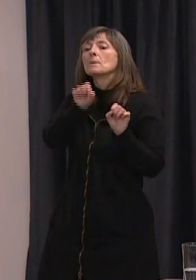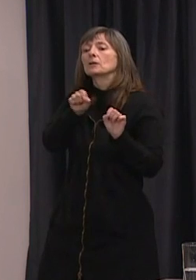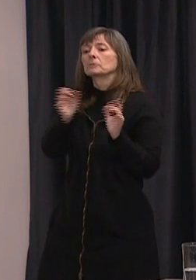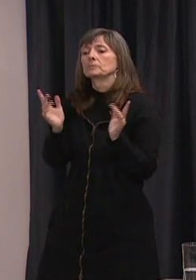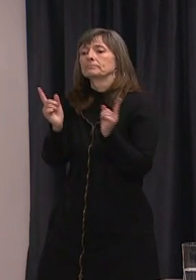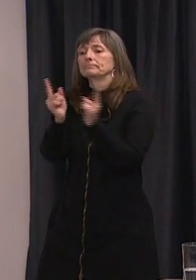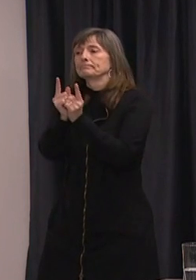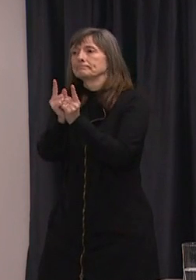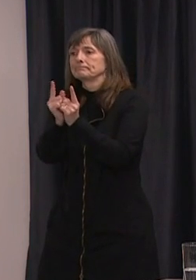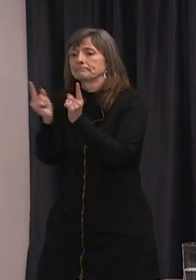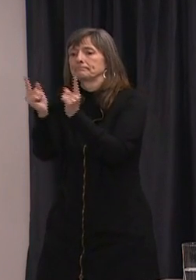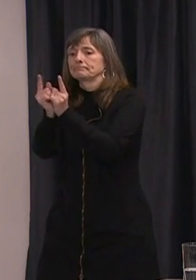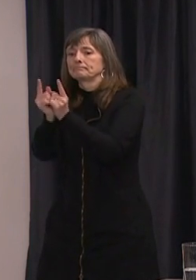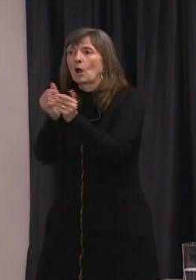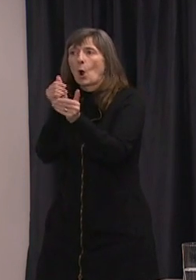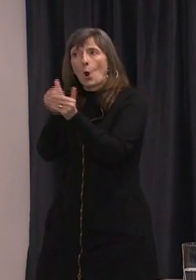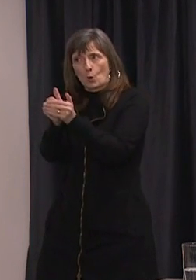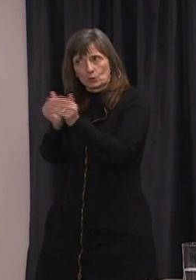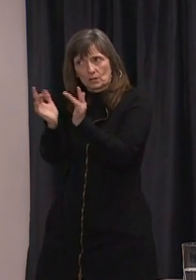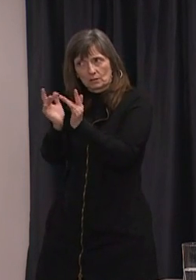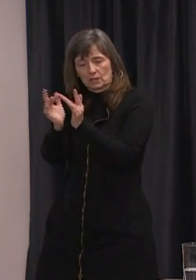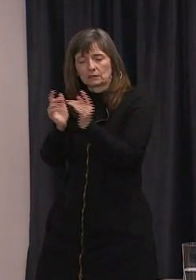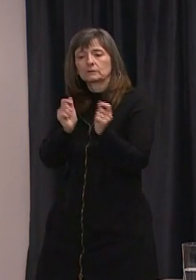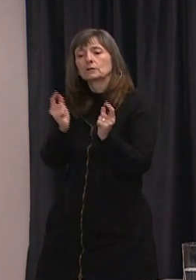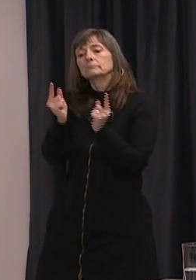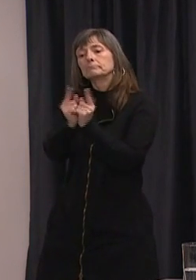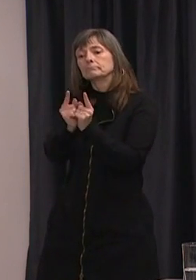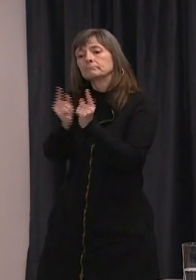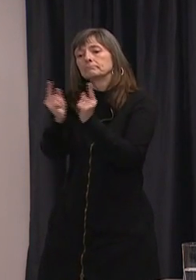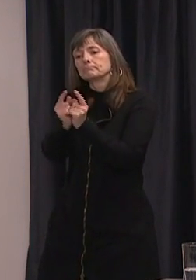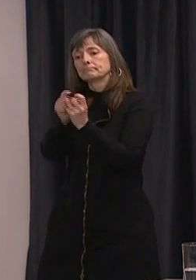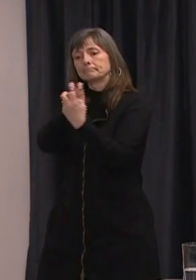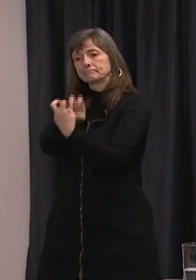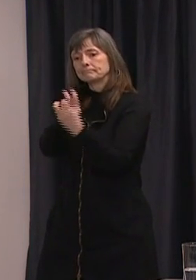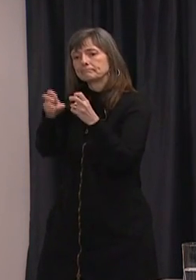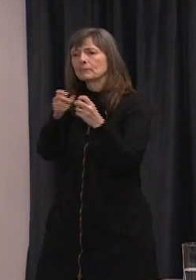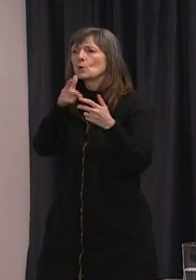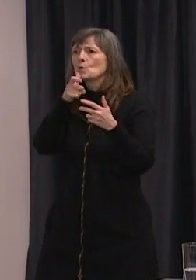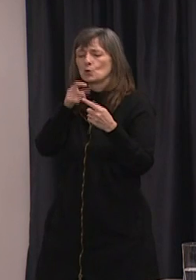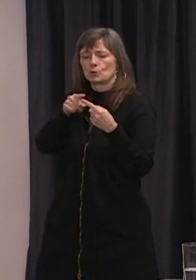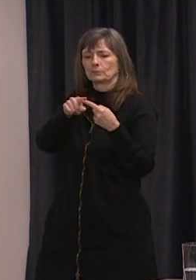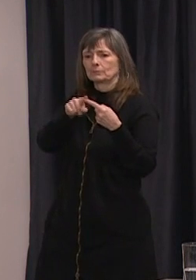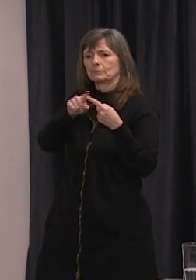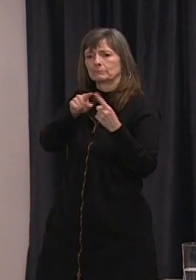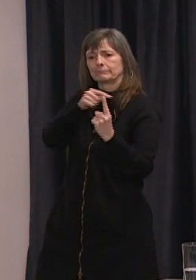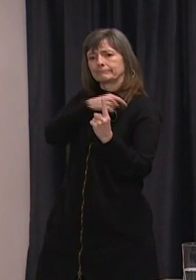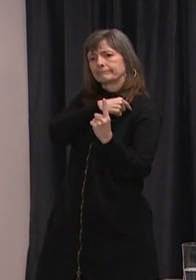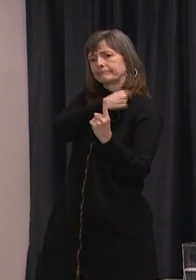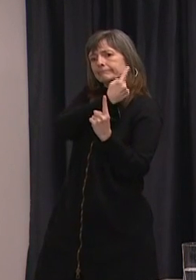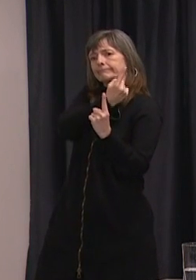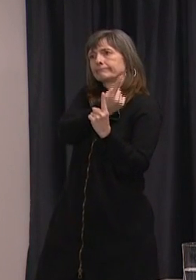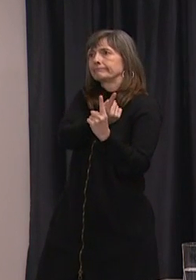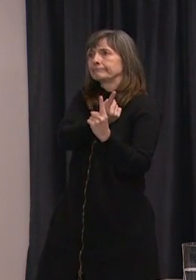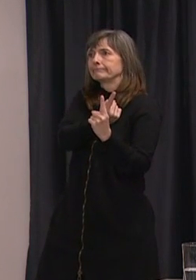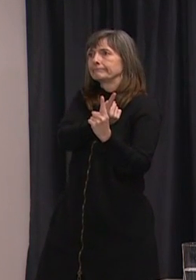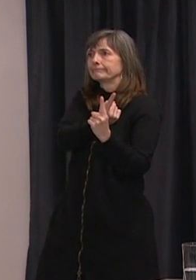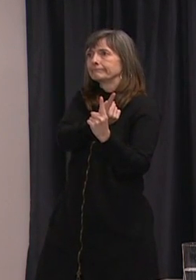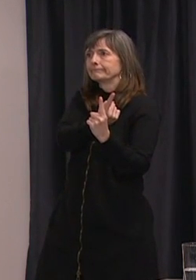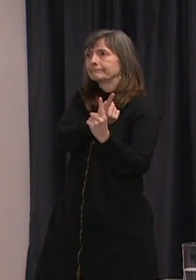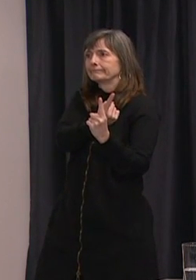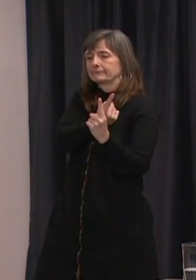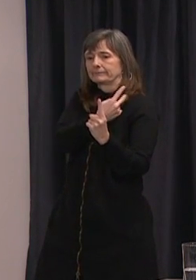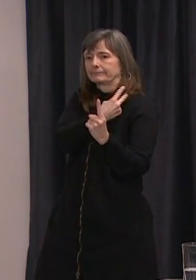contact with, every close contact that that person may have had over the period that they were infectious.